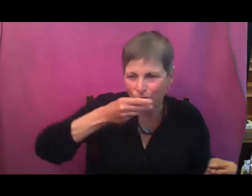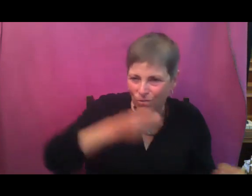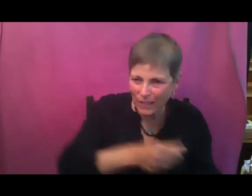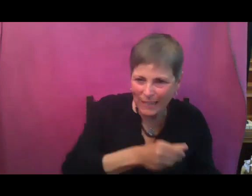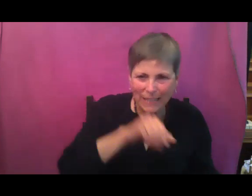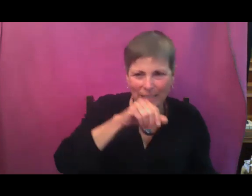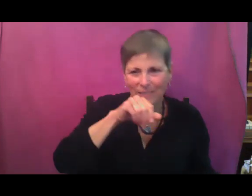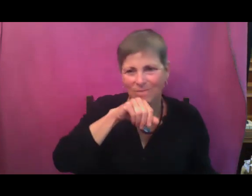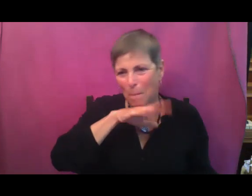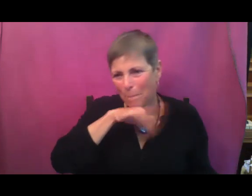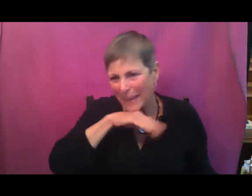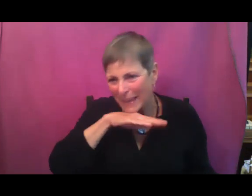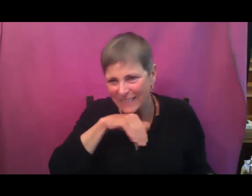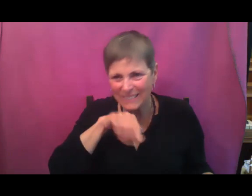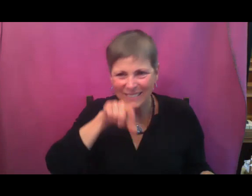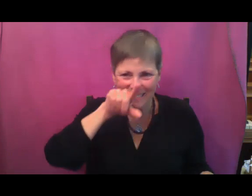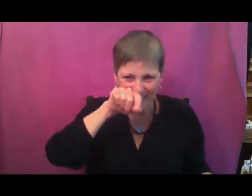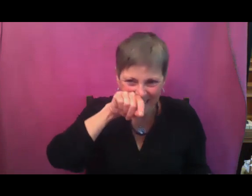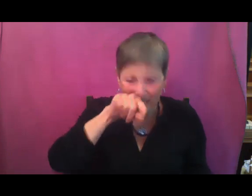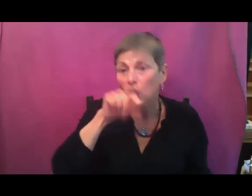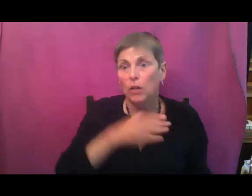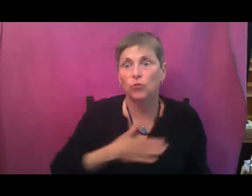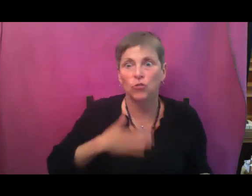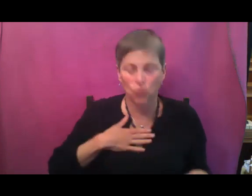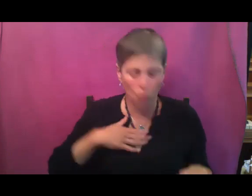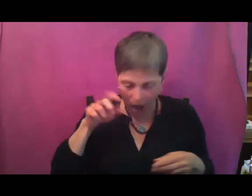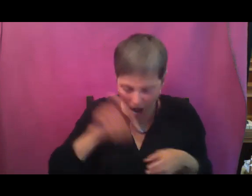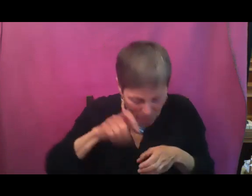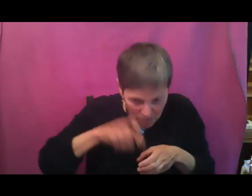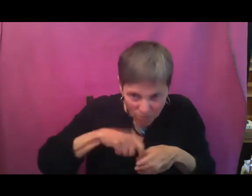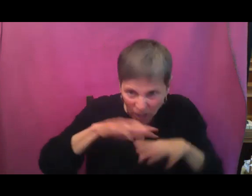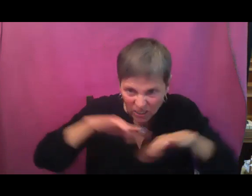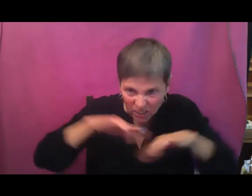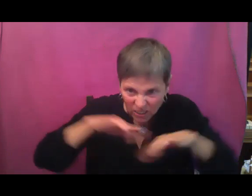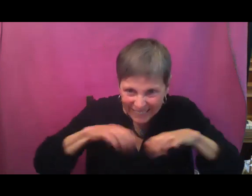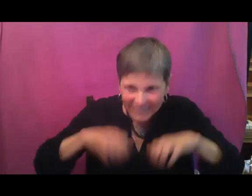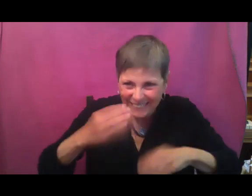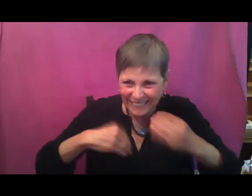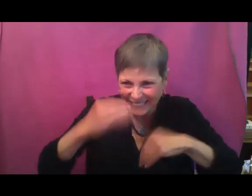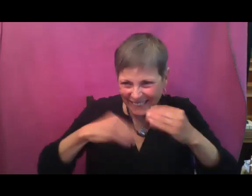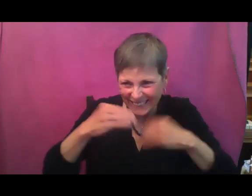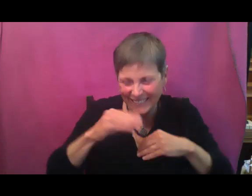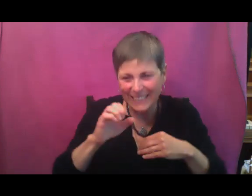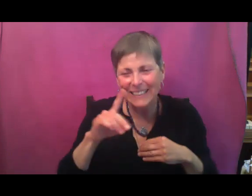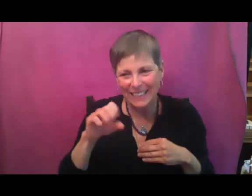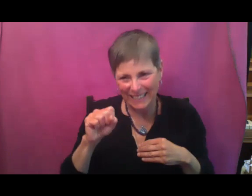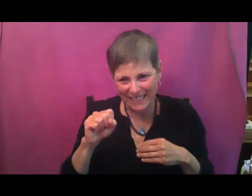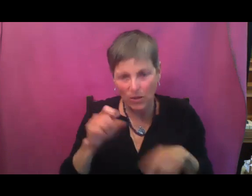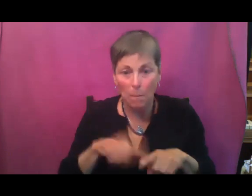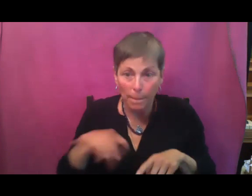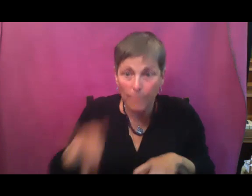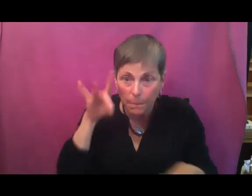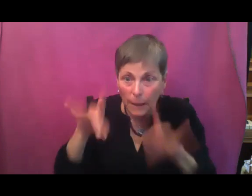love, love to scratch them apart and peck out all of those delicious protein-rich seeds forming inside.